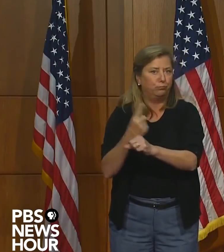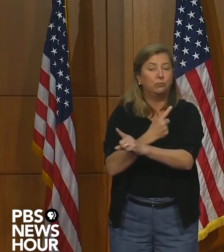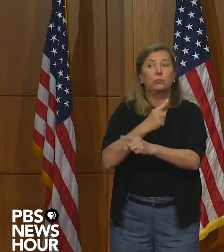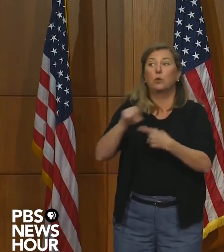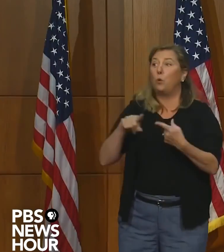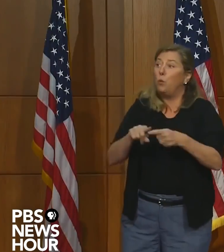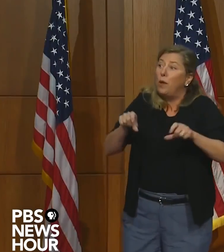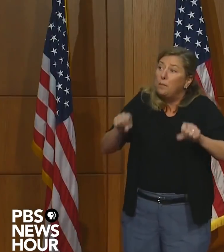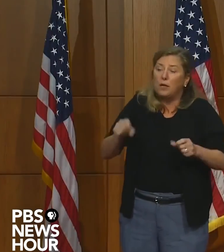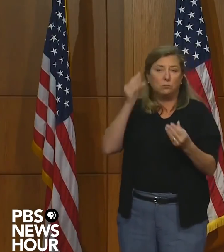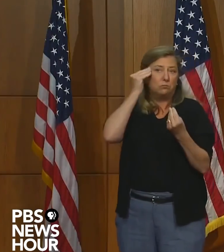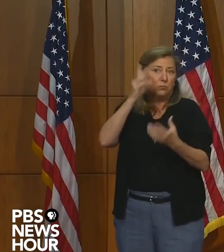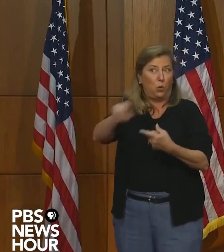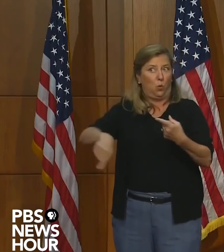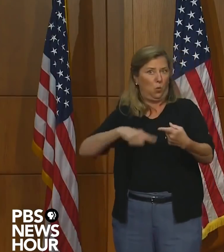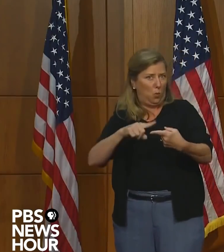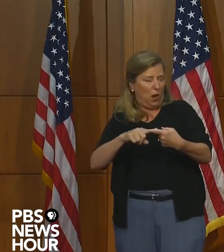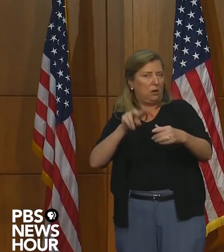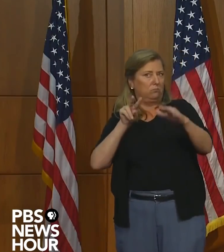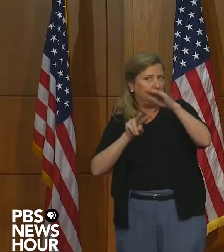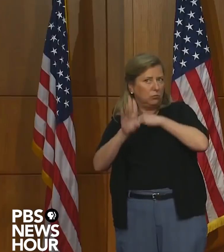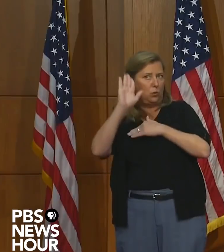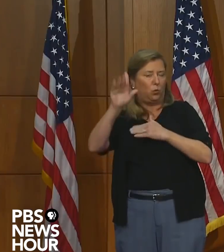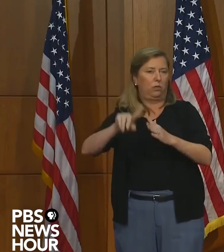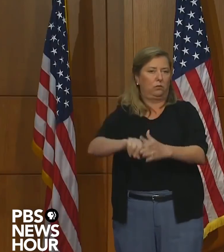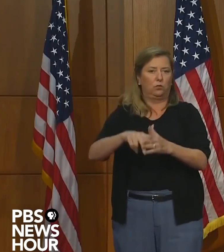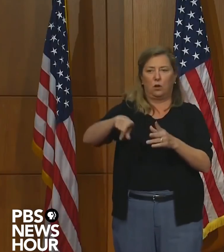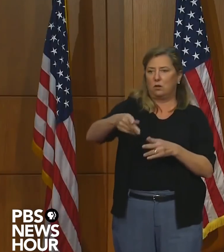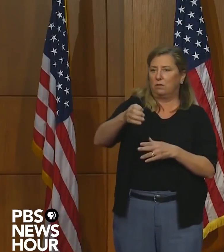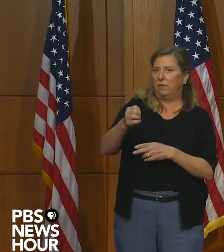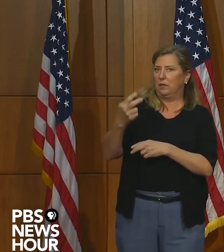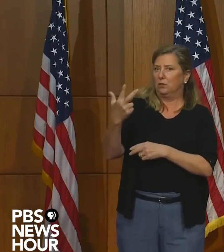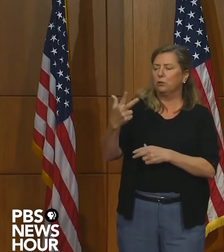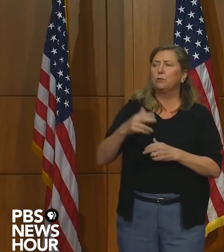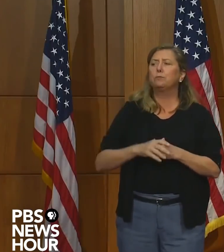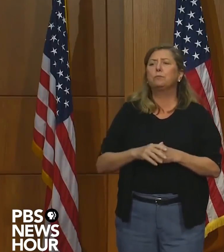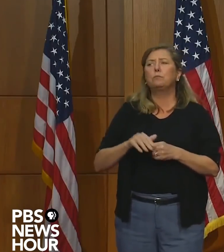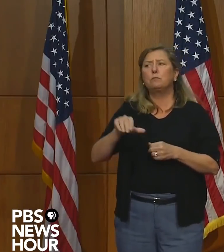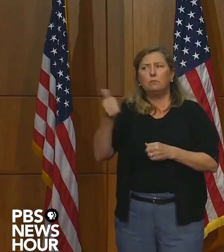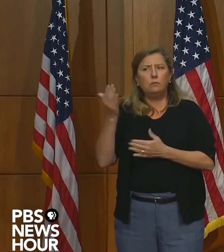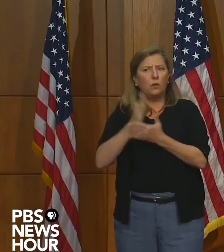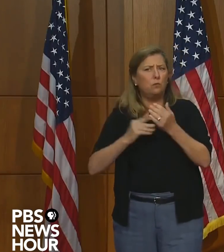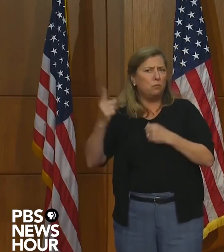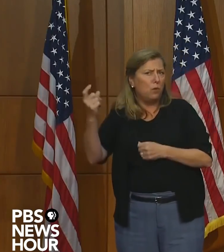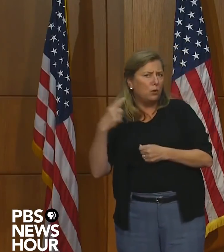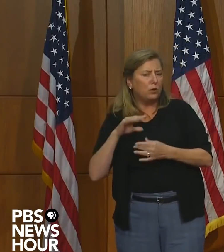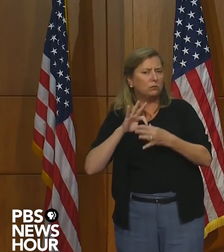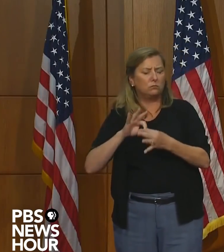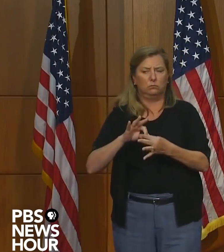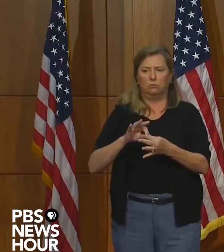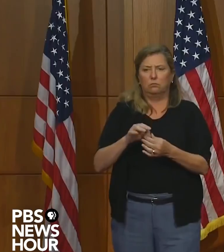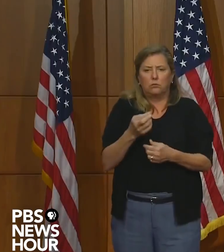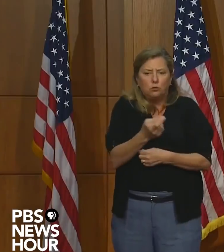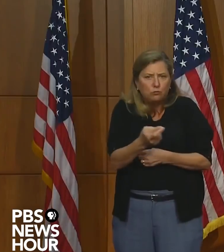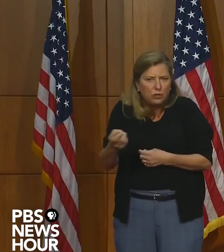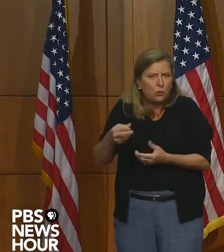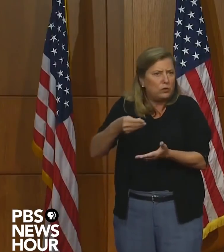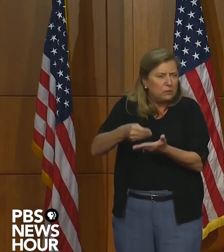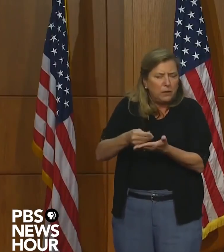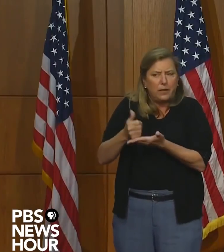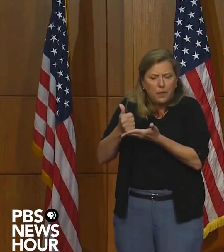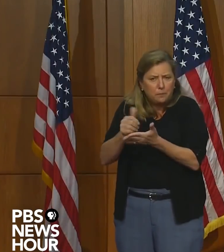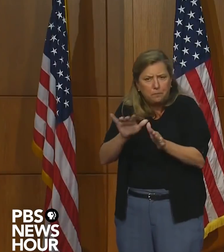soon as we can, we'll let you know when we are going into phase three. The second part of the question was about resources. And